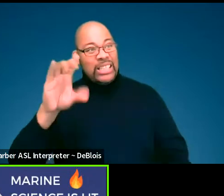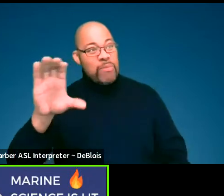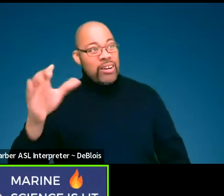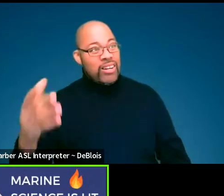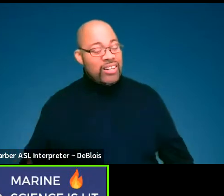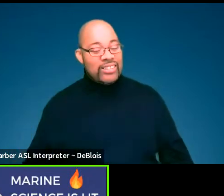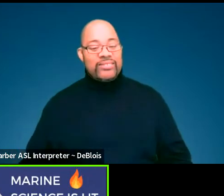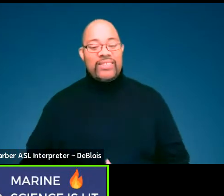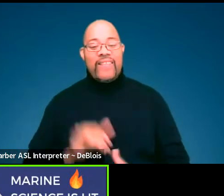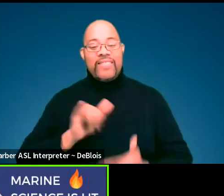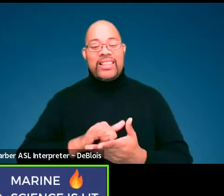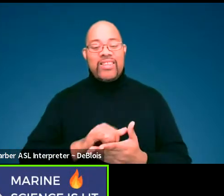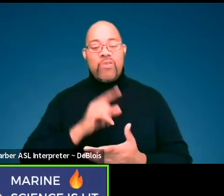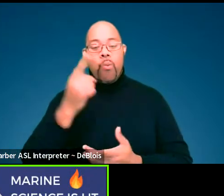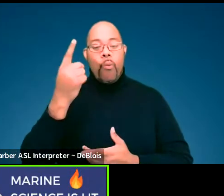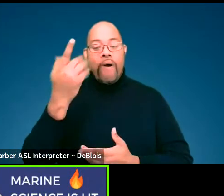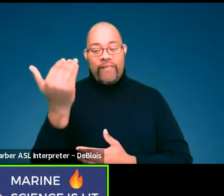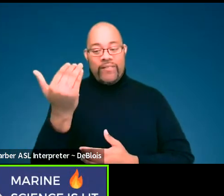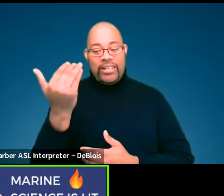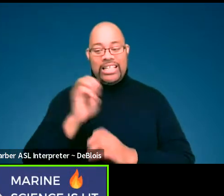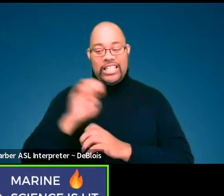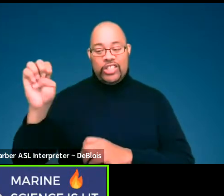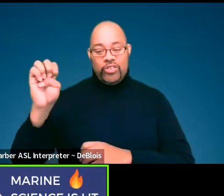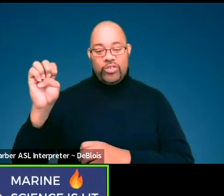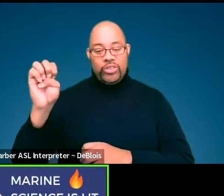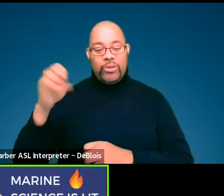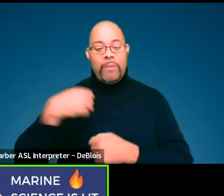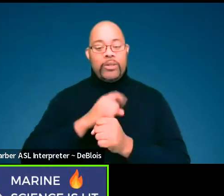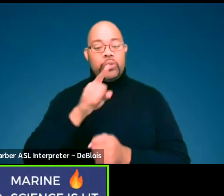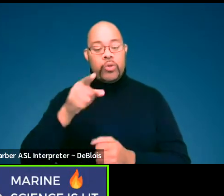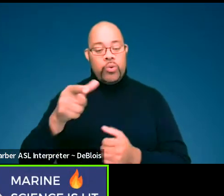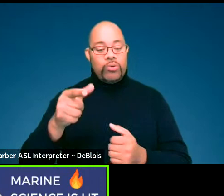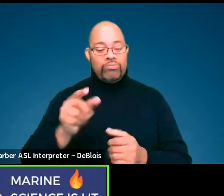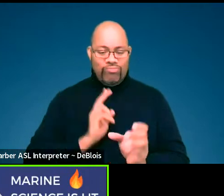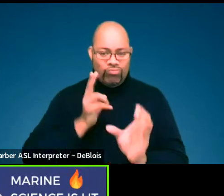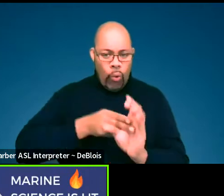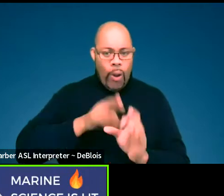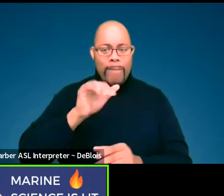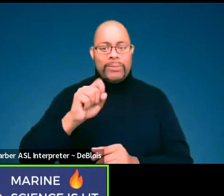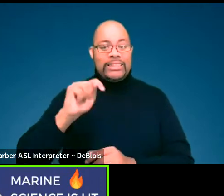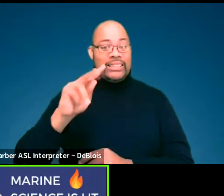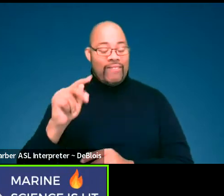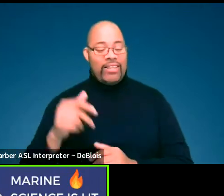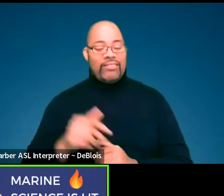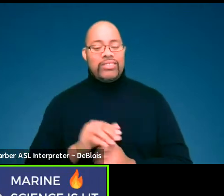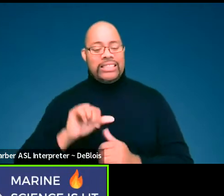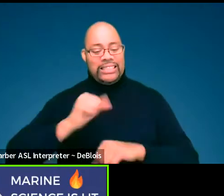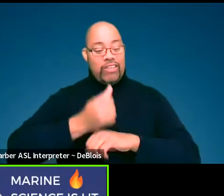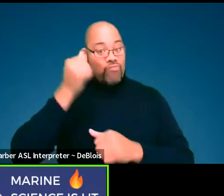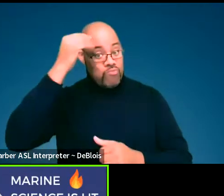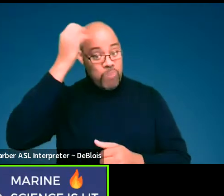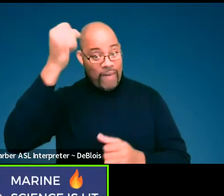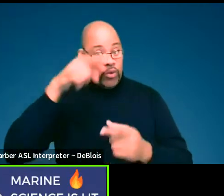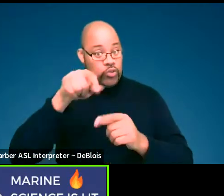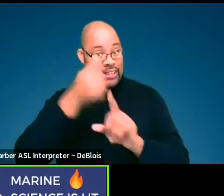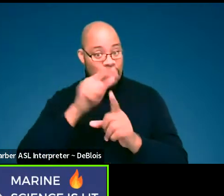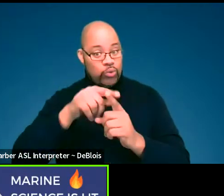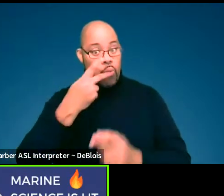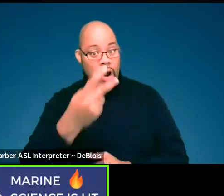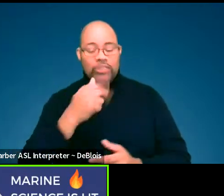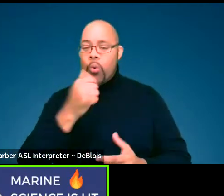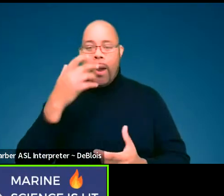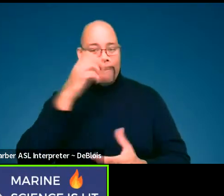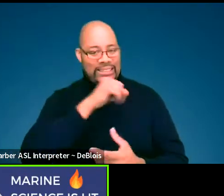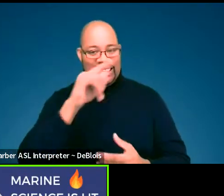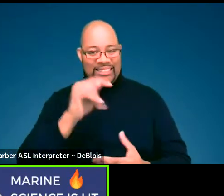Um, that's going to be at 1 15 Eastern. So make sure you hop onto BIMS TV and set a reminder for yourself to tune in. You don't want to miss it.